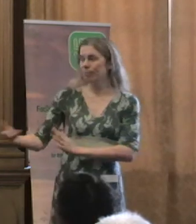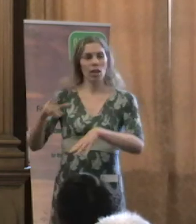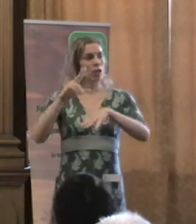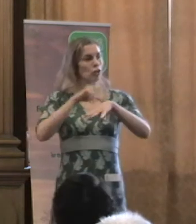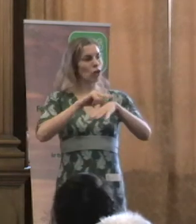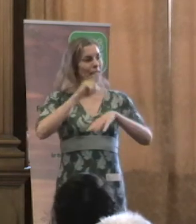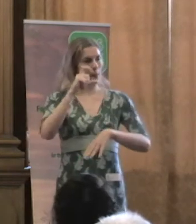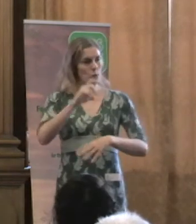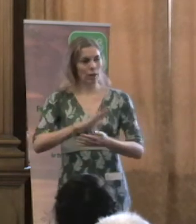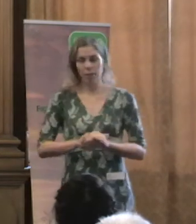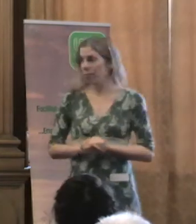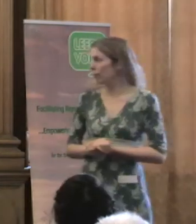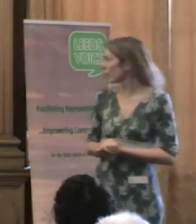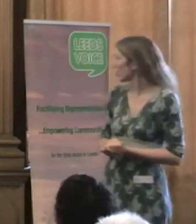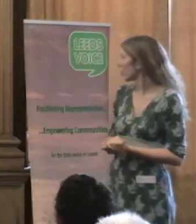Council.